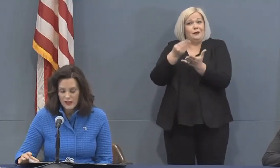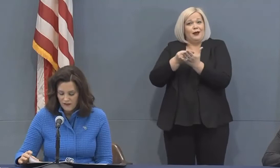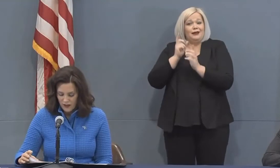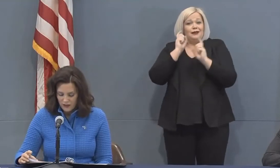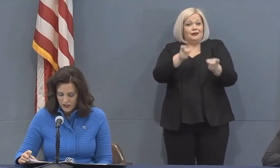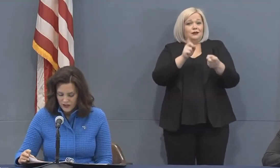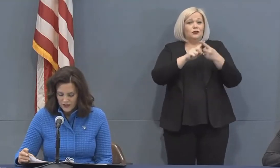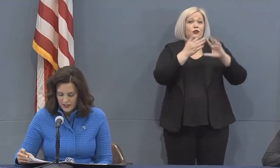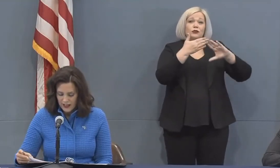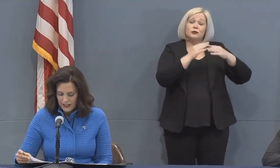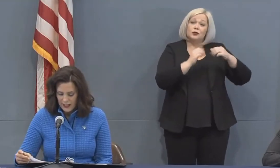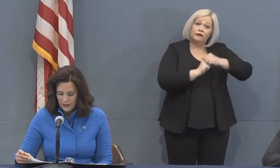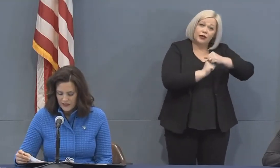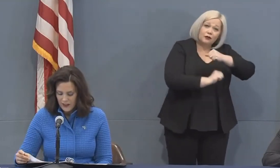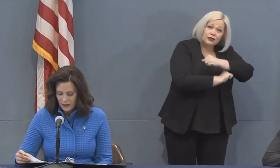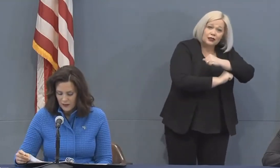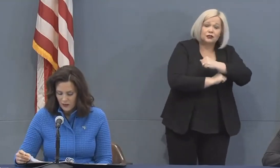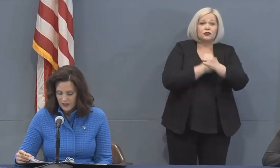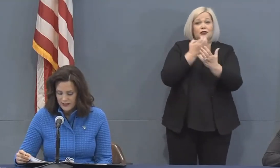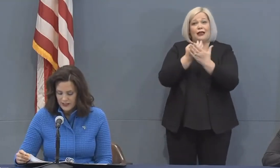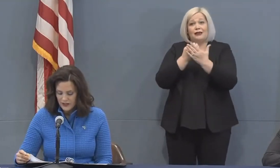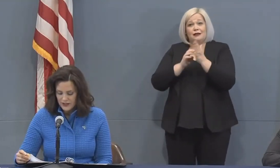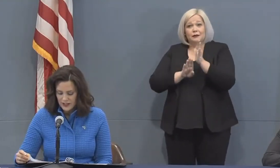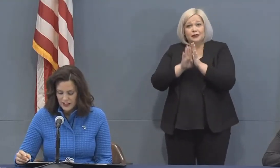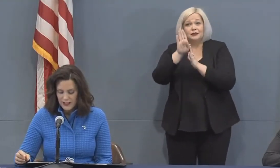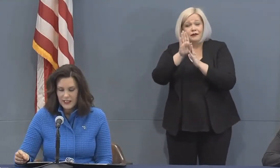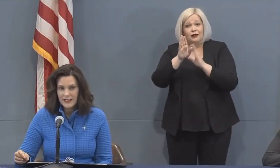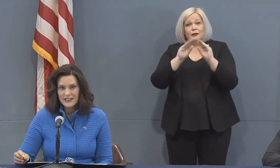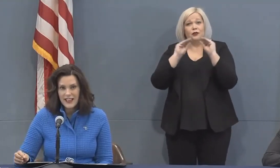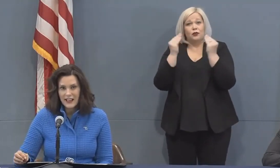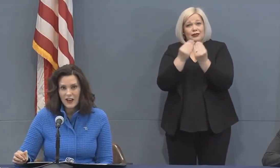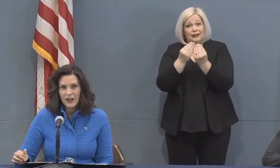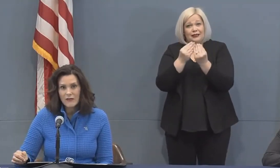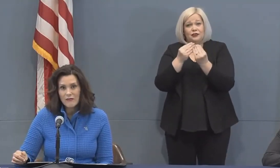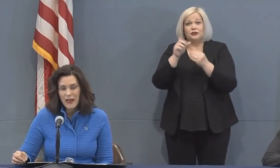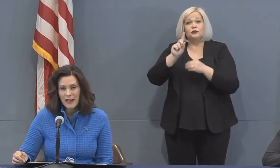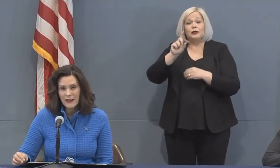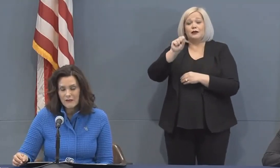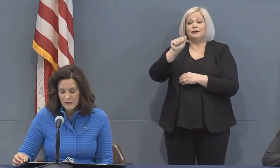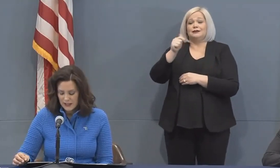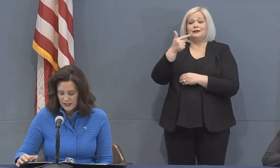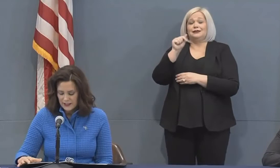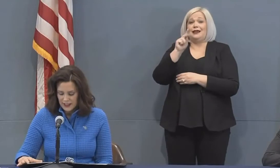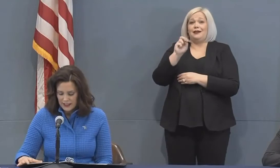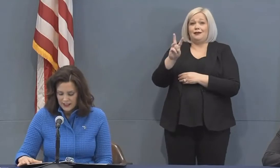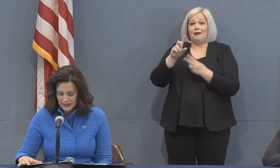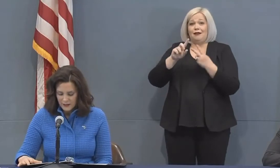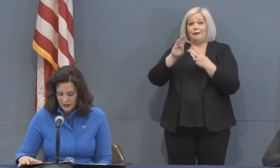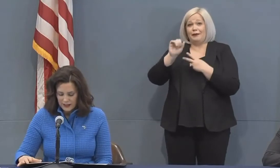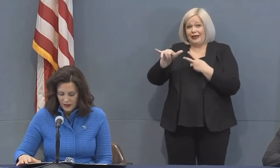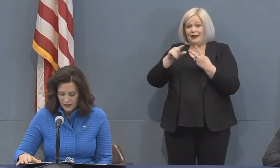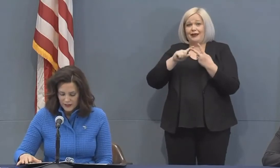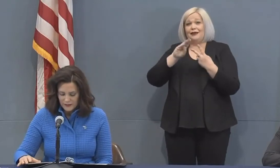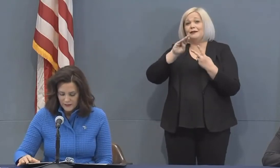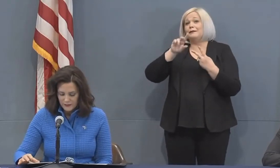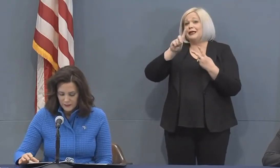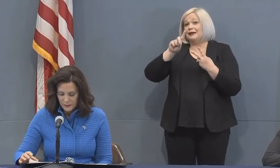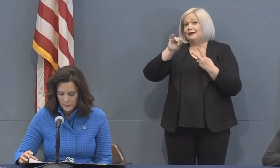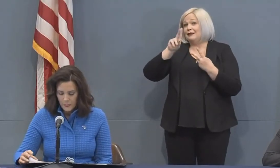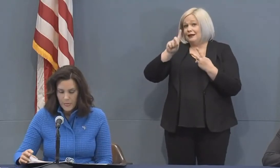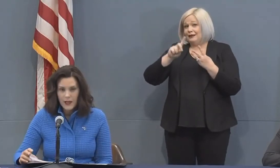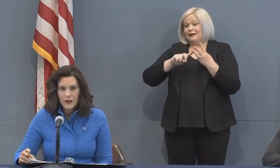community foundations and economic development organizations in Saginaw, Bay, Midland, and Isabella counties.